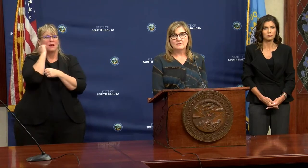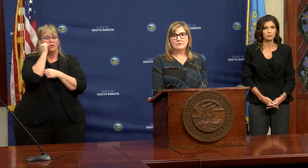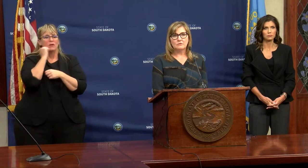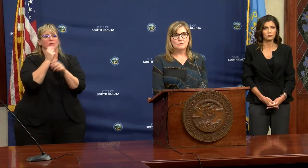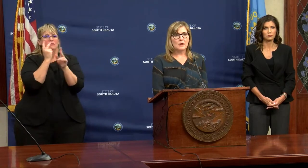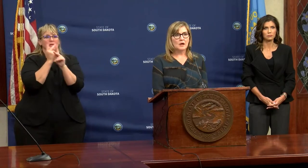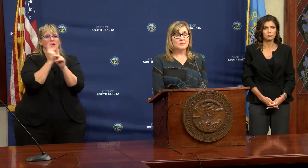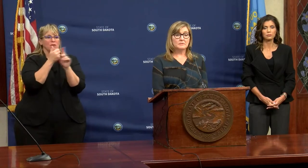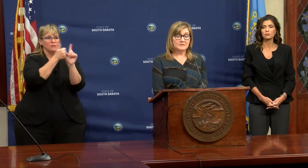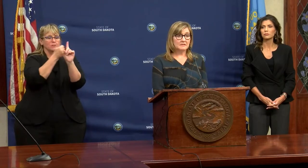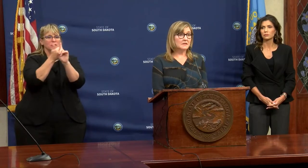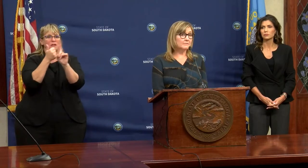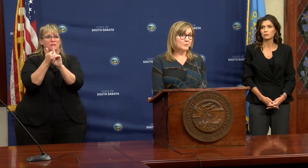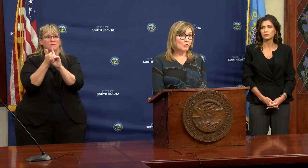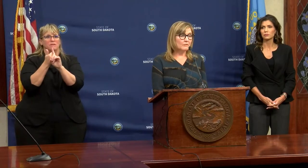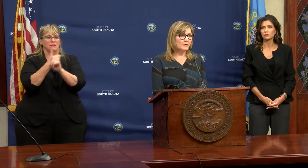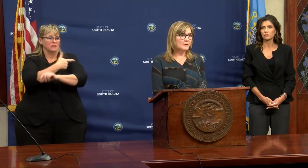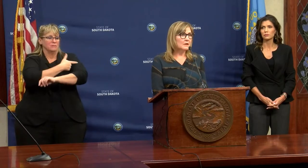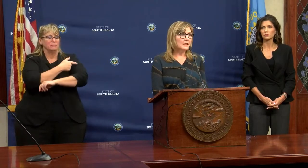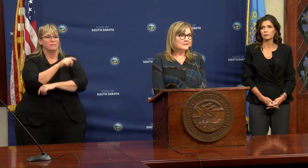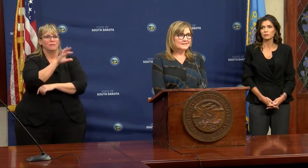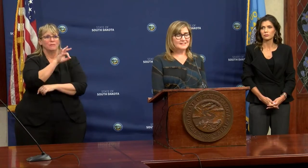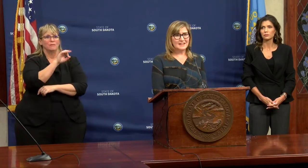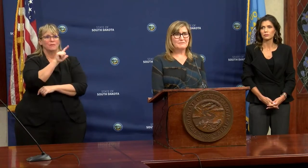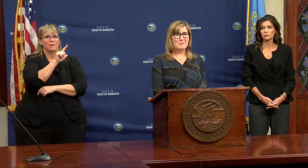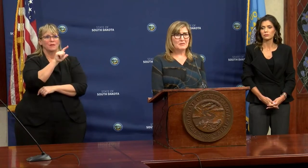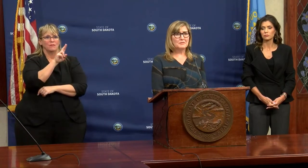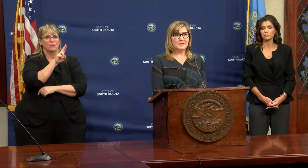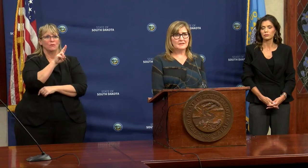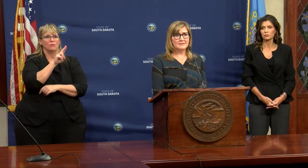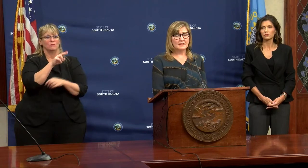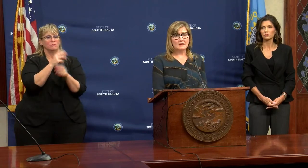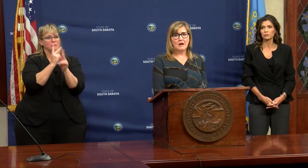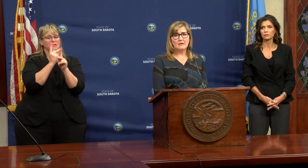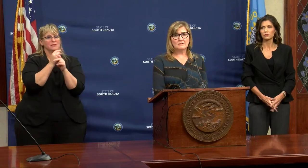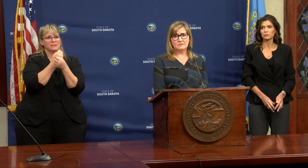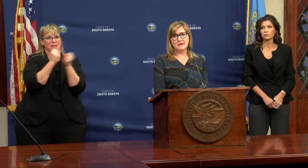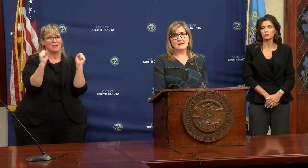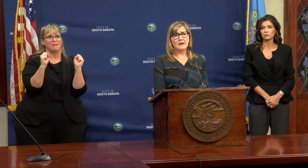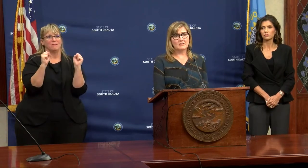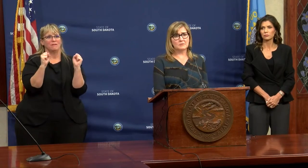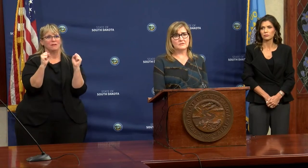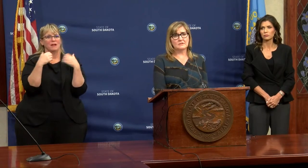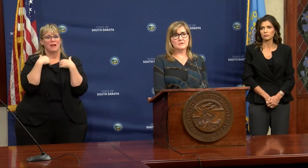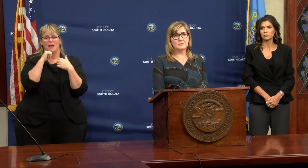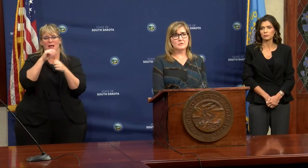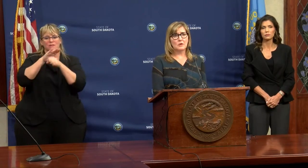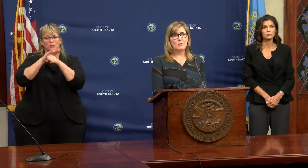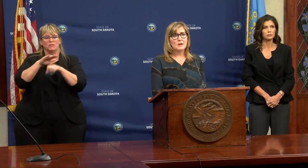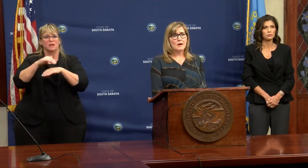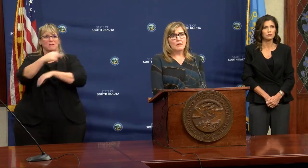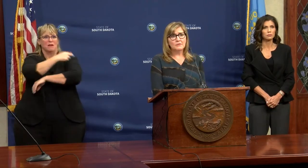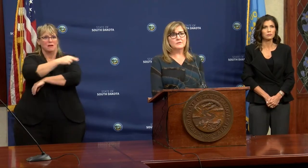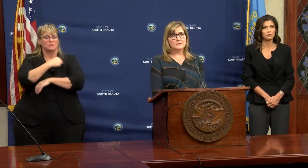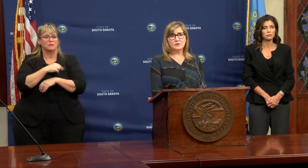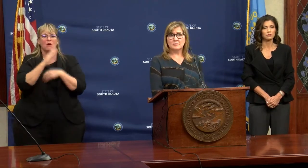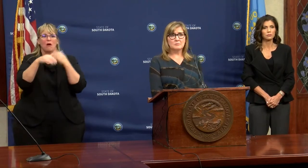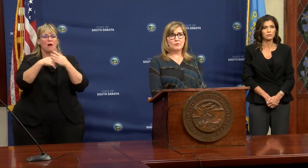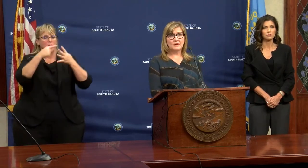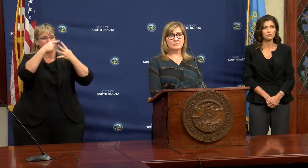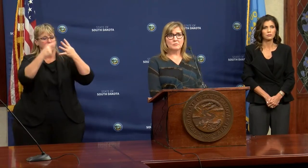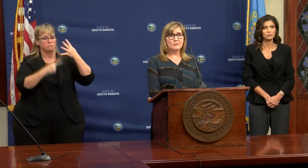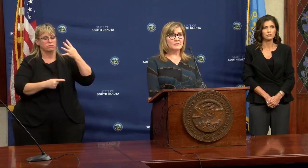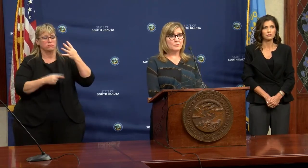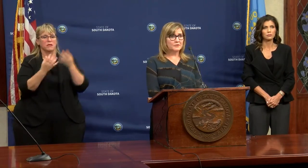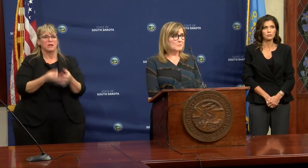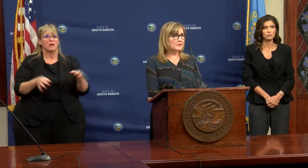to stay safe from COVID and stay safe from other things that can cause strain on our hospital system. So all of those things are going to